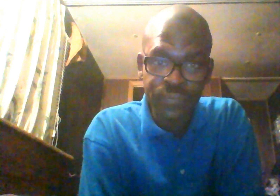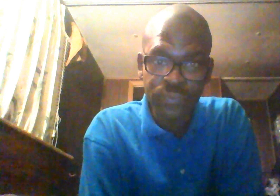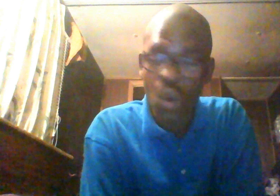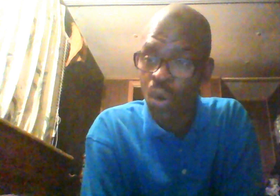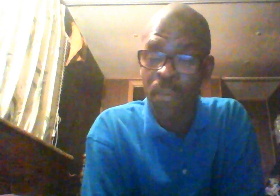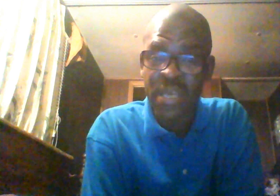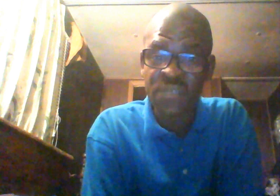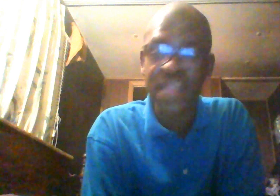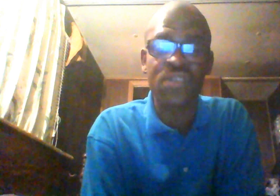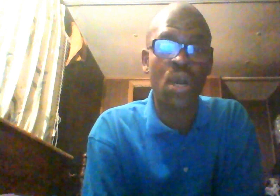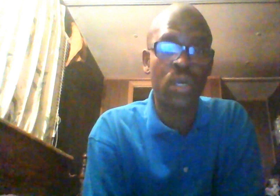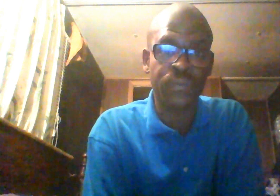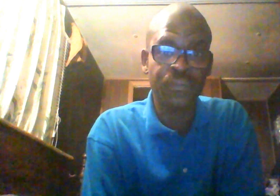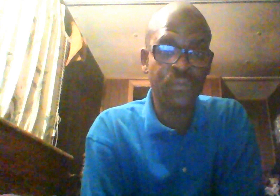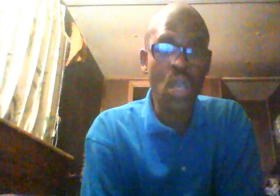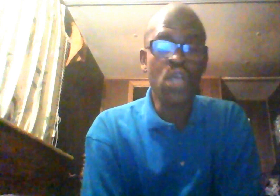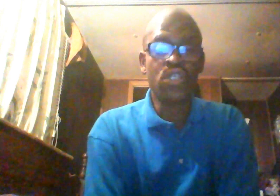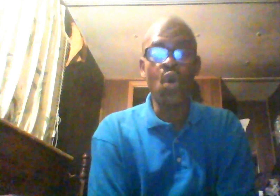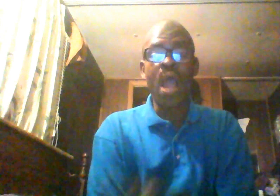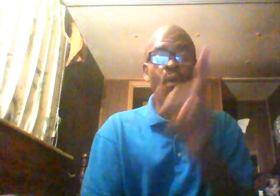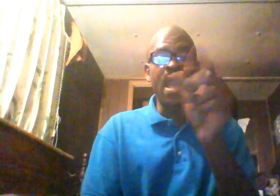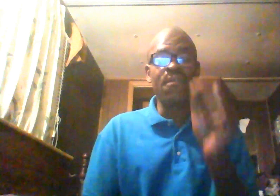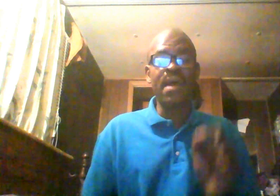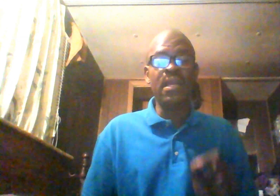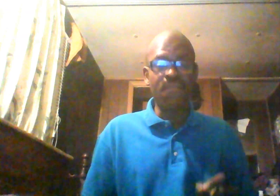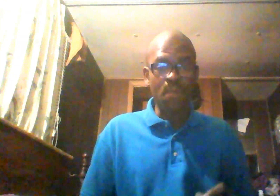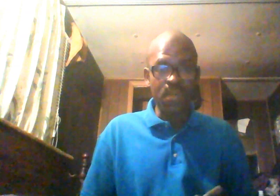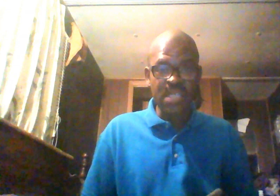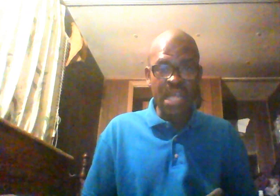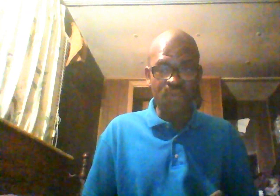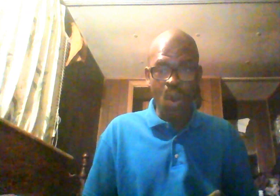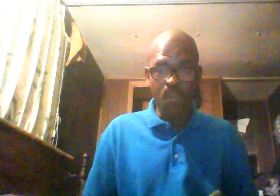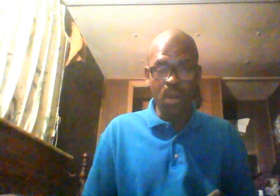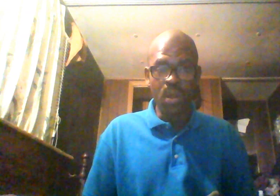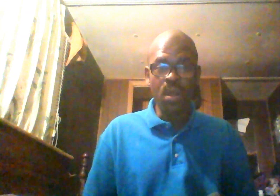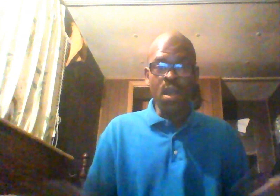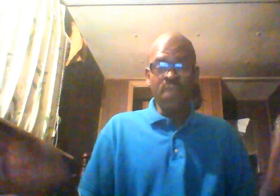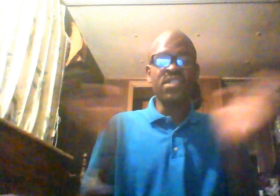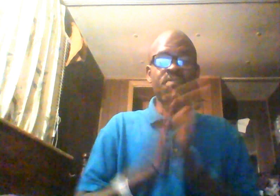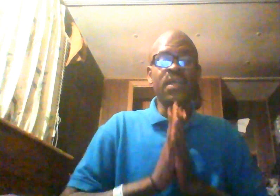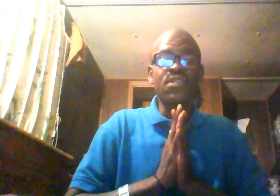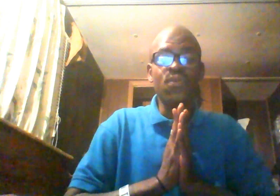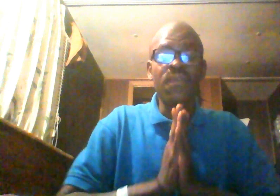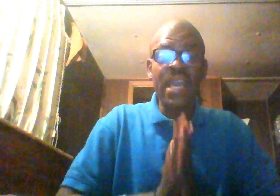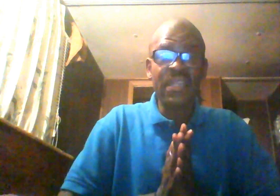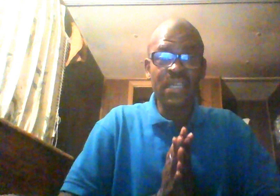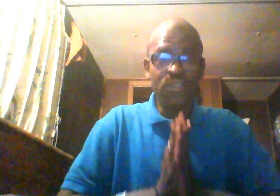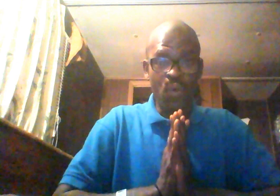Her core bass fans are gone. So, I want everybody to have a moment of silence for Oprah. This has been Intuitive Anthony doing